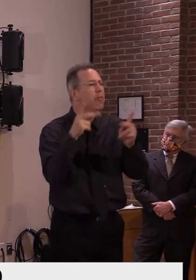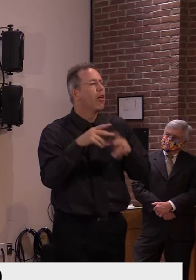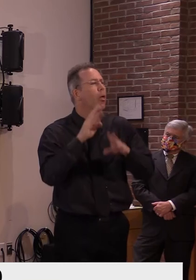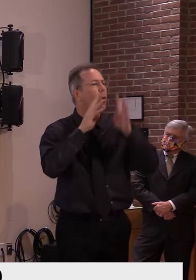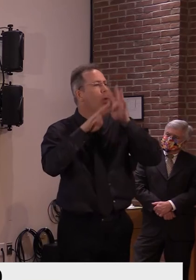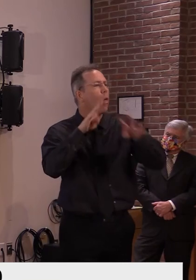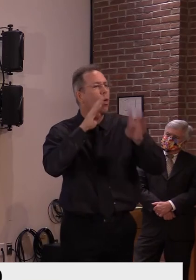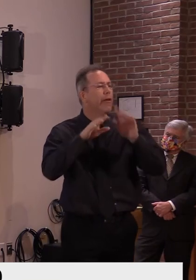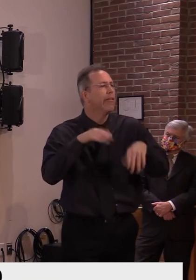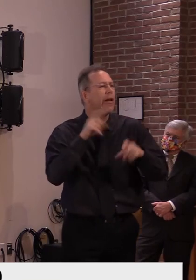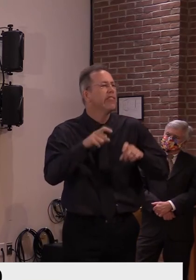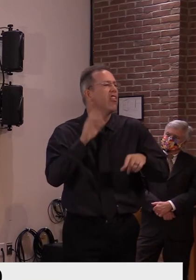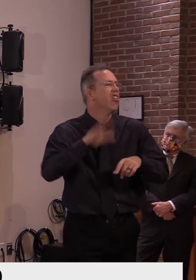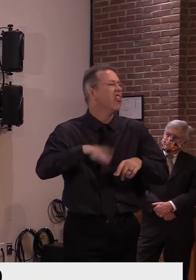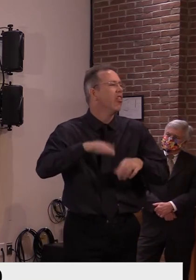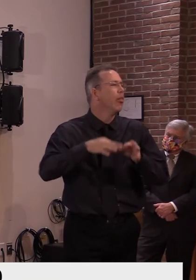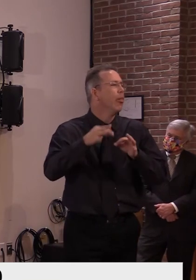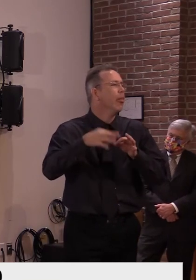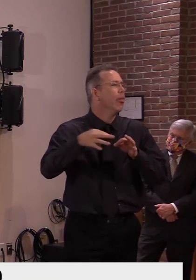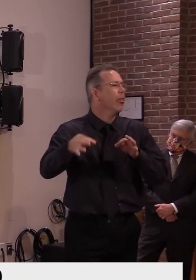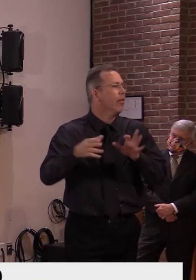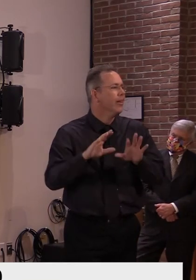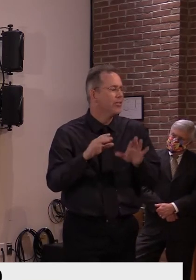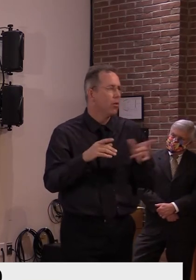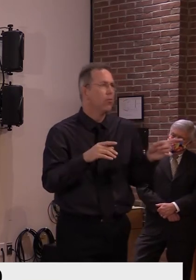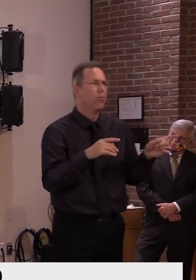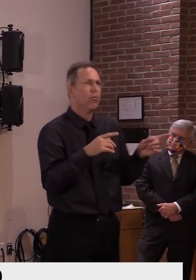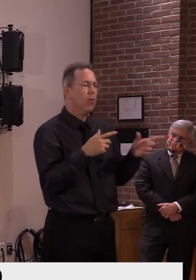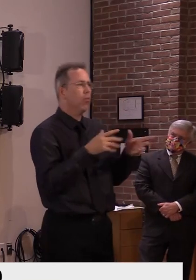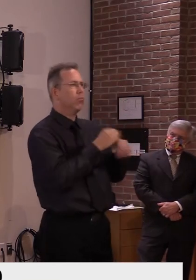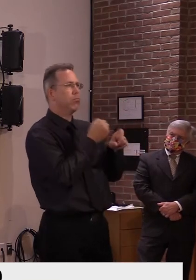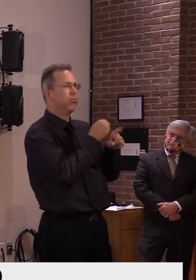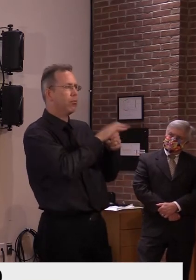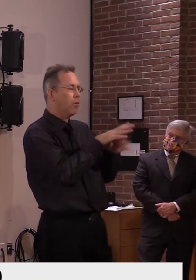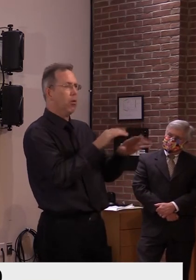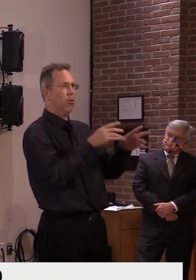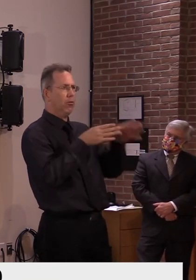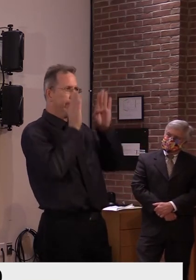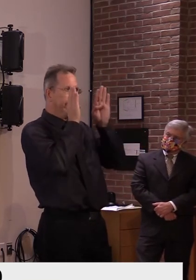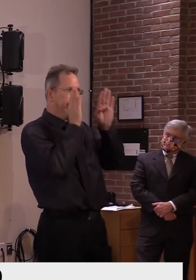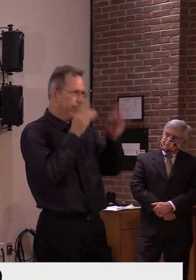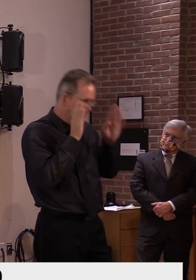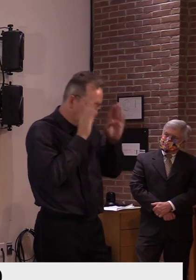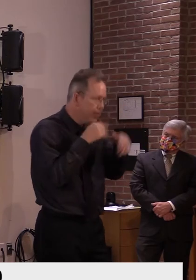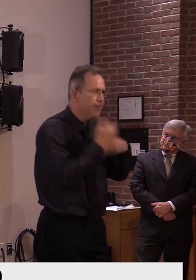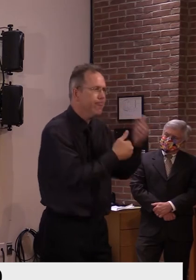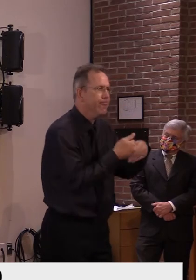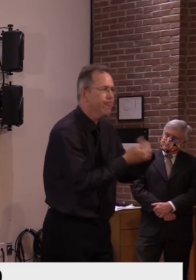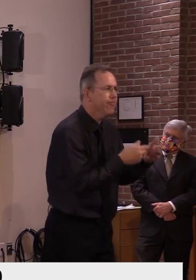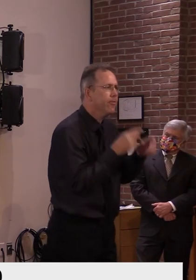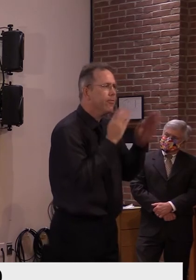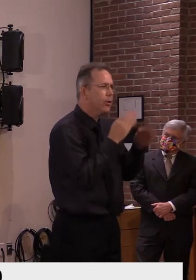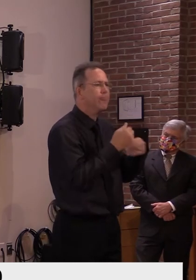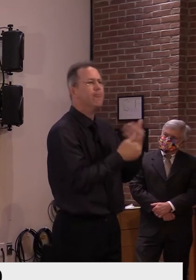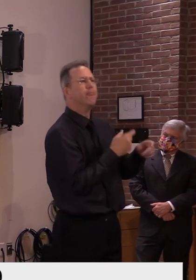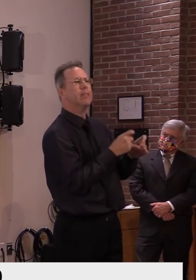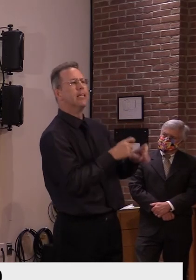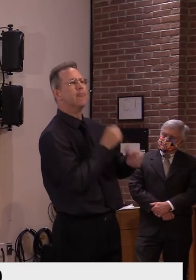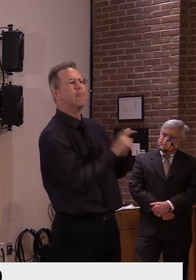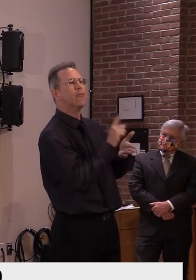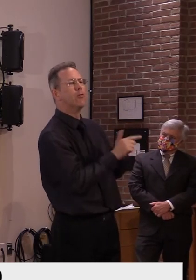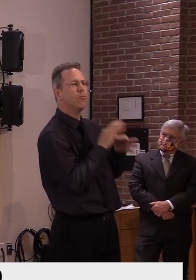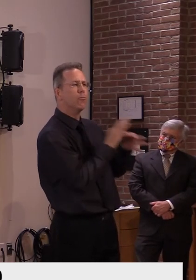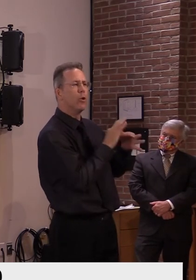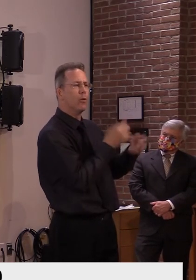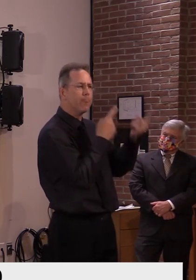system for us, if you will, on this outbreak, because many of the students had no symptoms and wouldn't otherwise have sought, uh, testing.